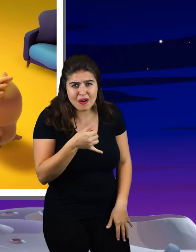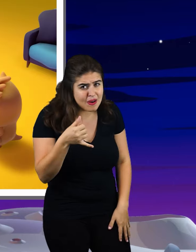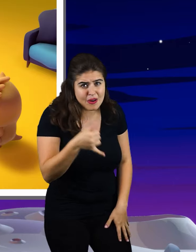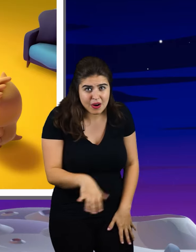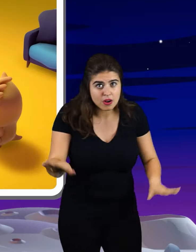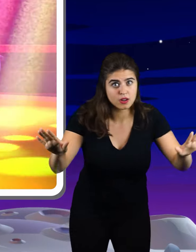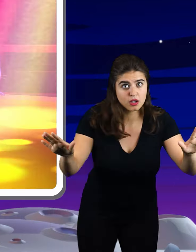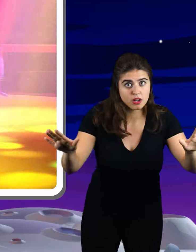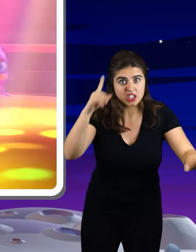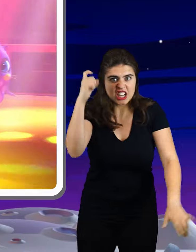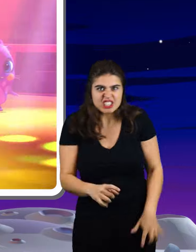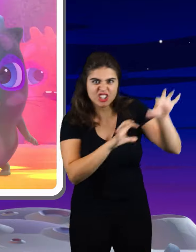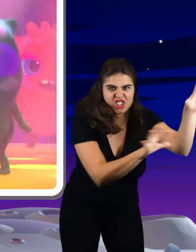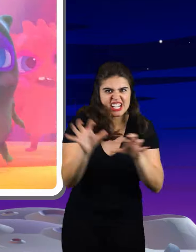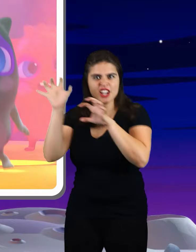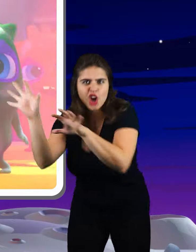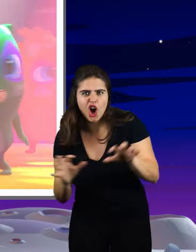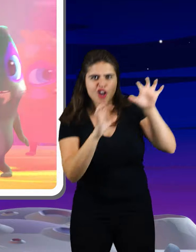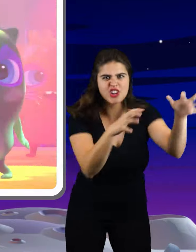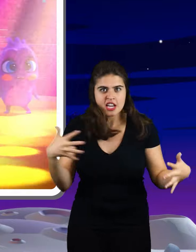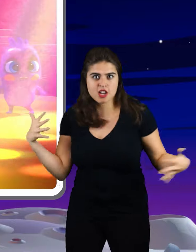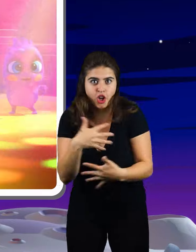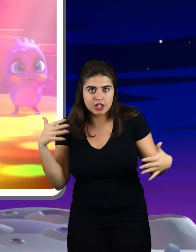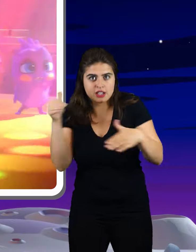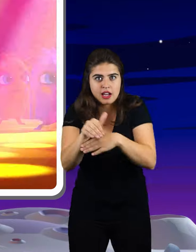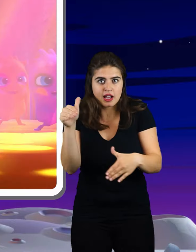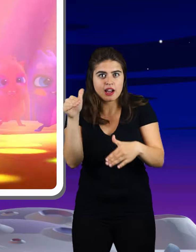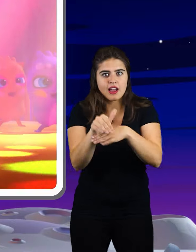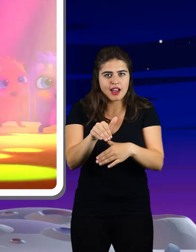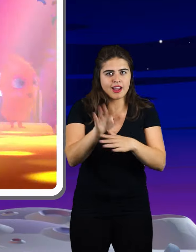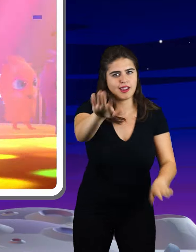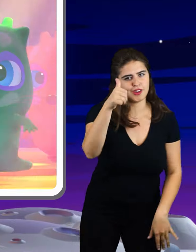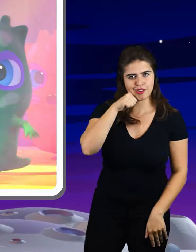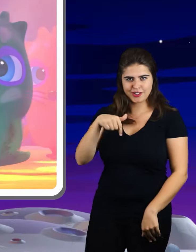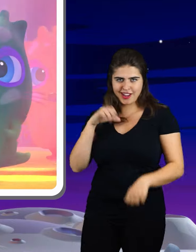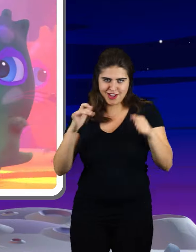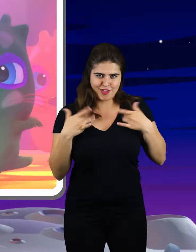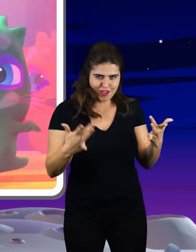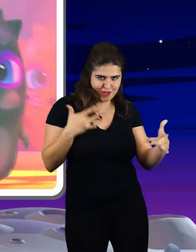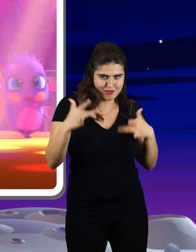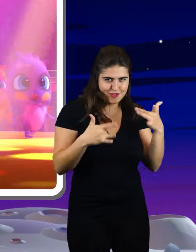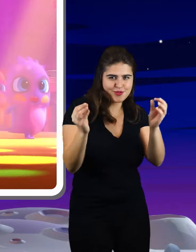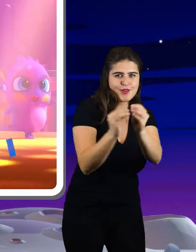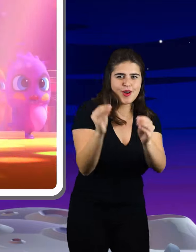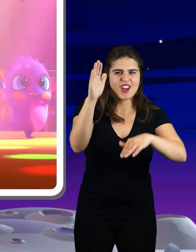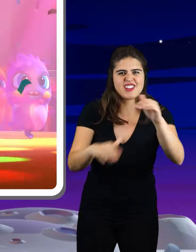Cause this is Thriller, Thriller night Girl, I can thrill you more than any ghoul